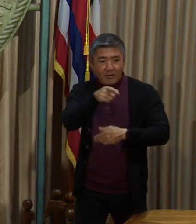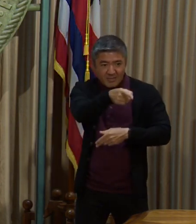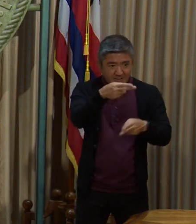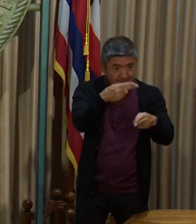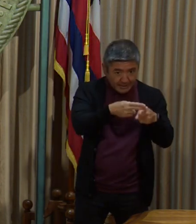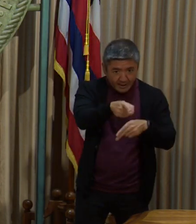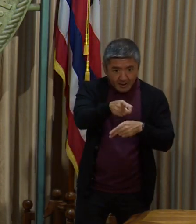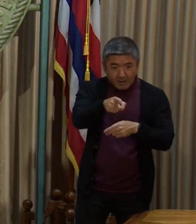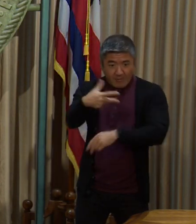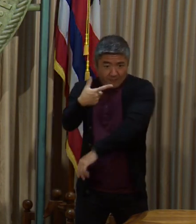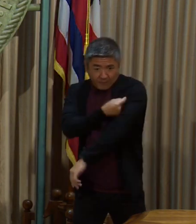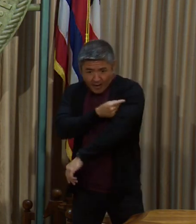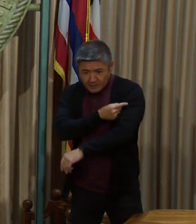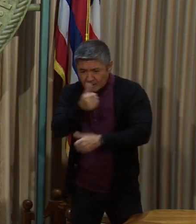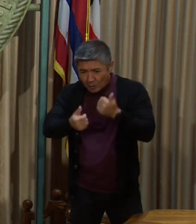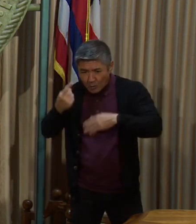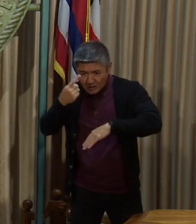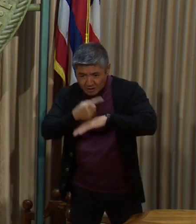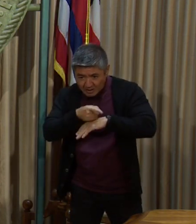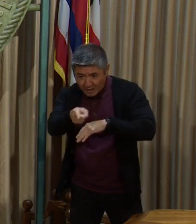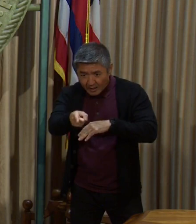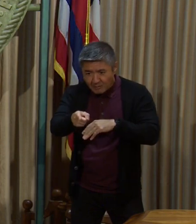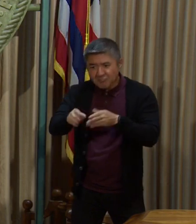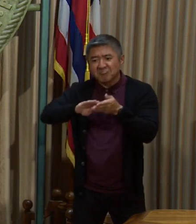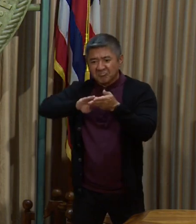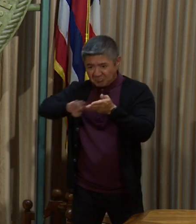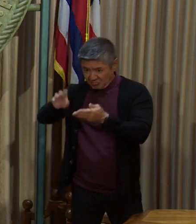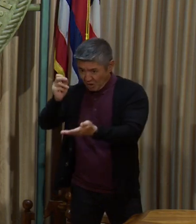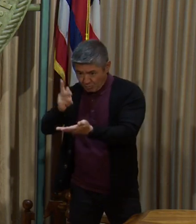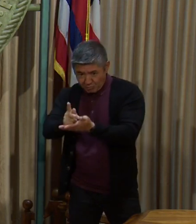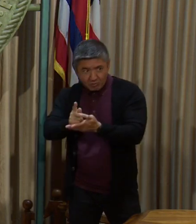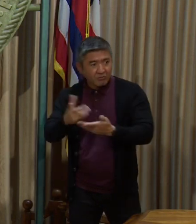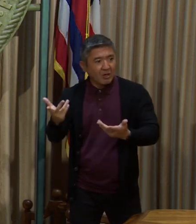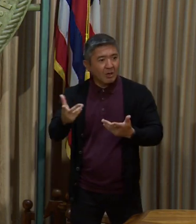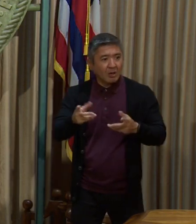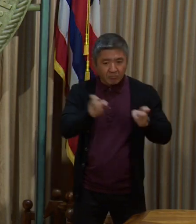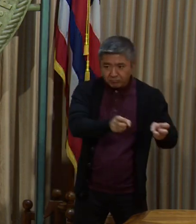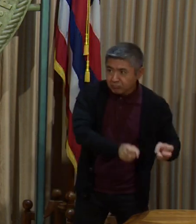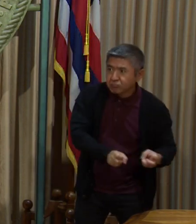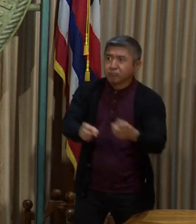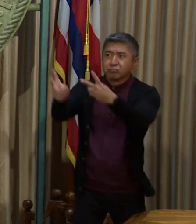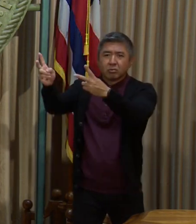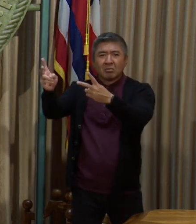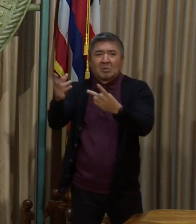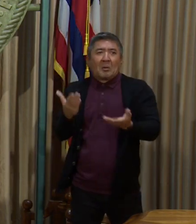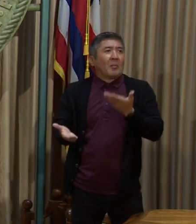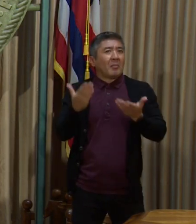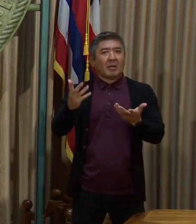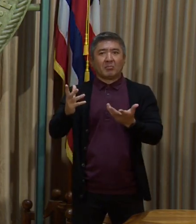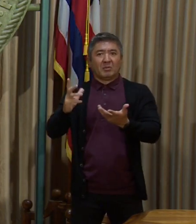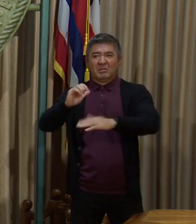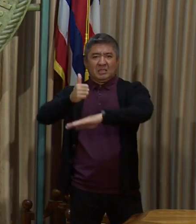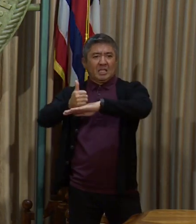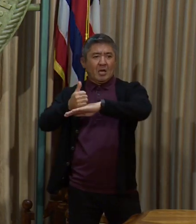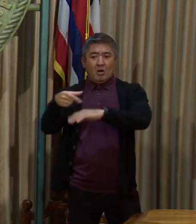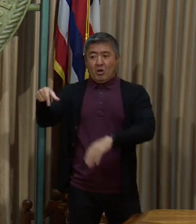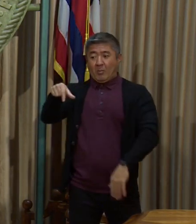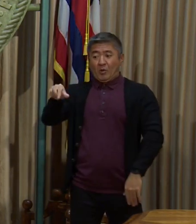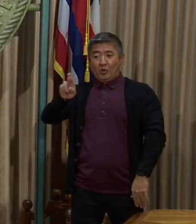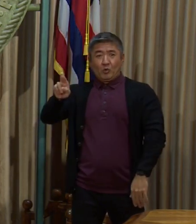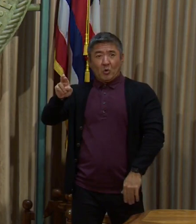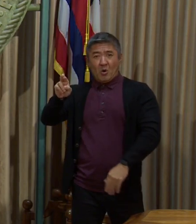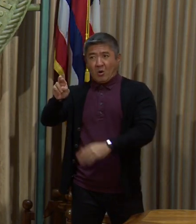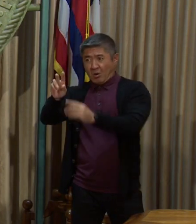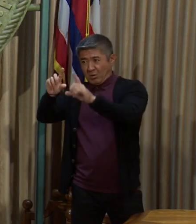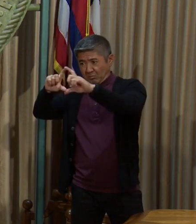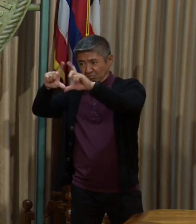was legit, it goes in the system, and it comes out the other side of the system with a QR code or something simple. I think that it's in the interest